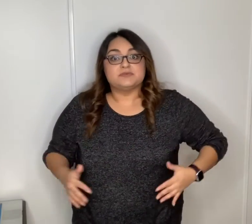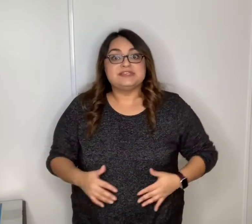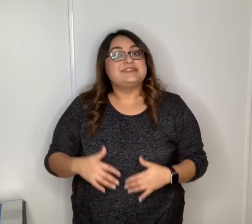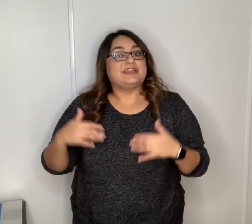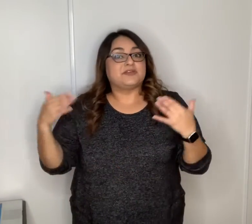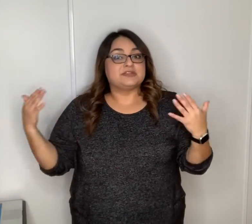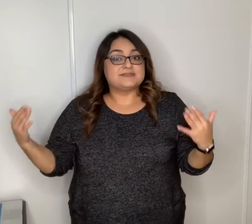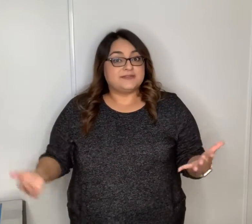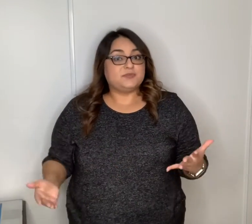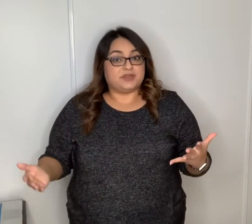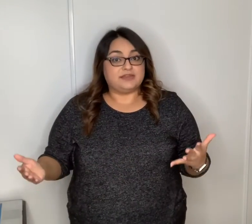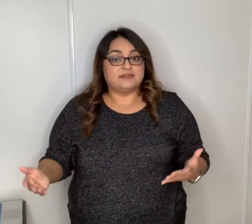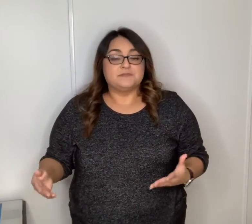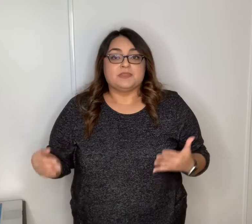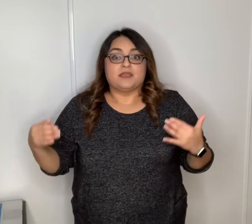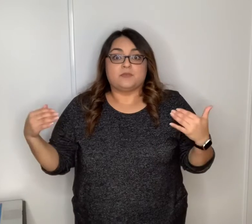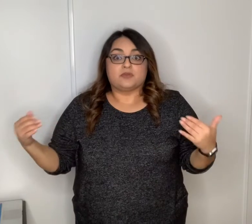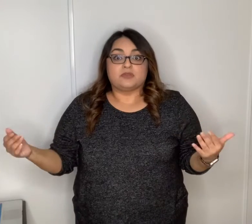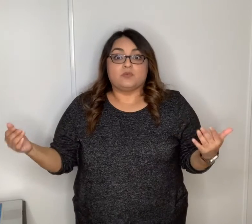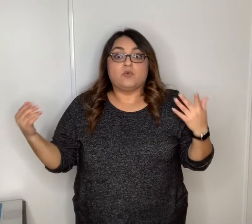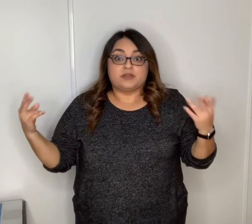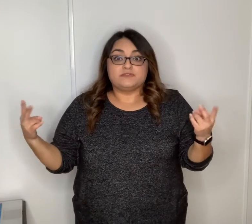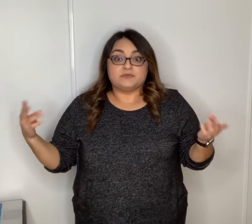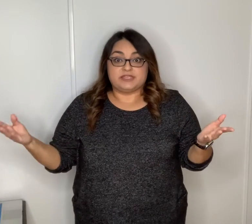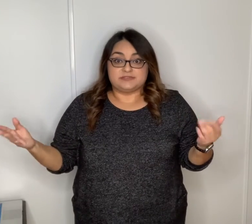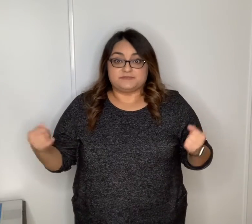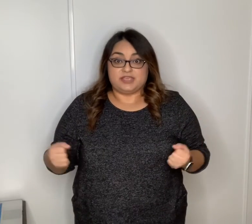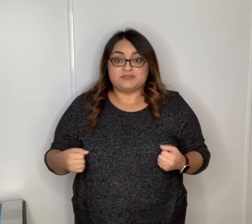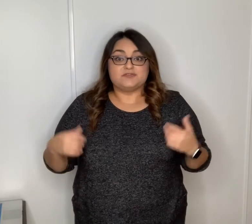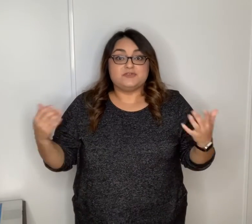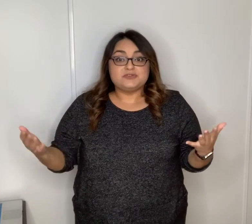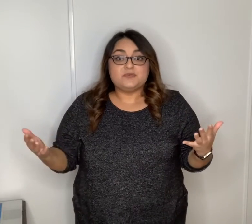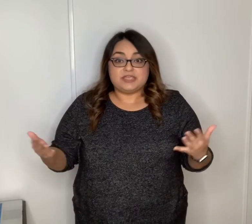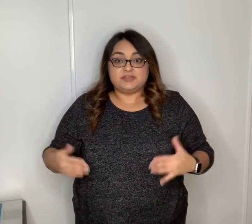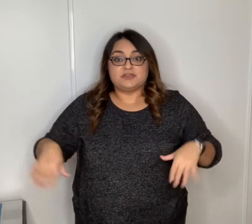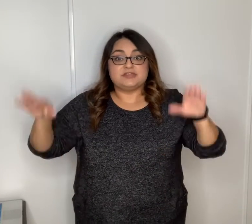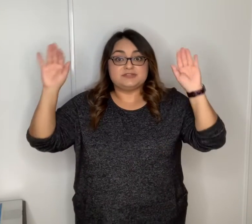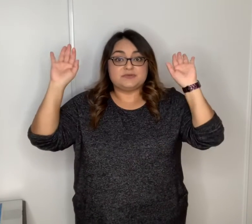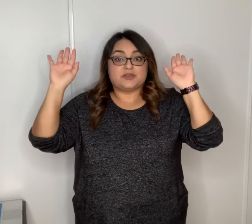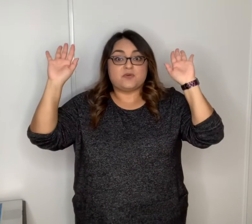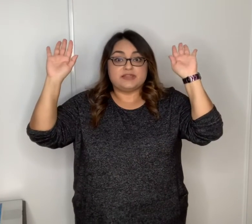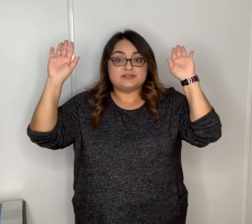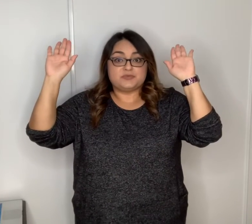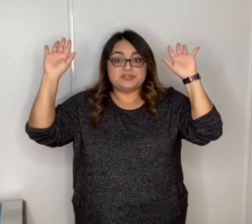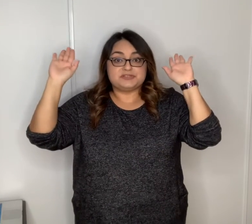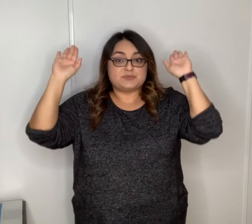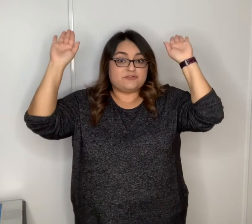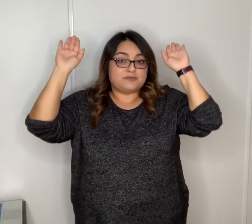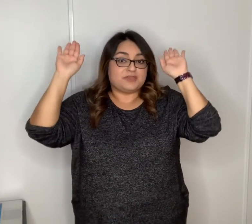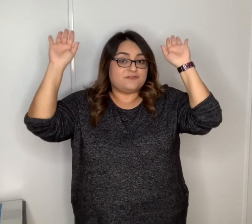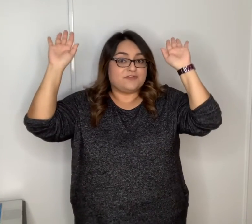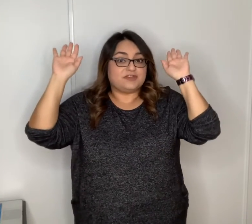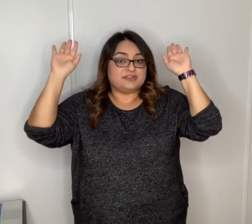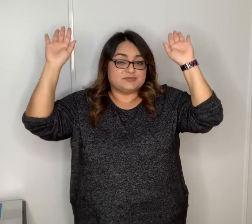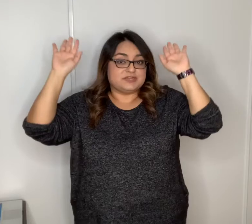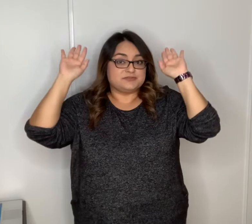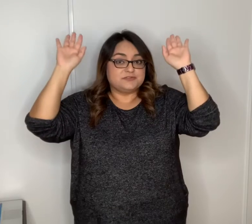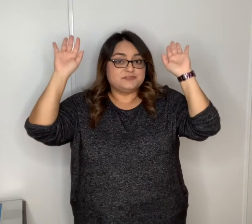we say you're going to celebrate um one of two ways okay so if you do win you're going to do our quiet celebration my with my favorite is raise the roof